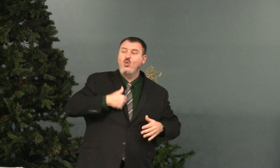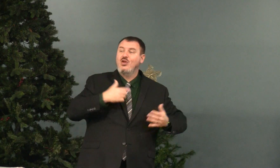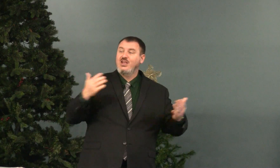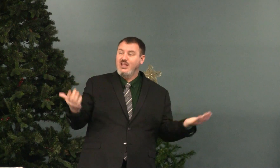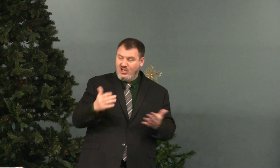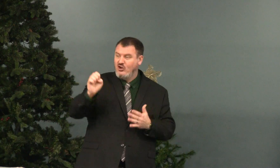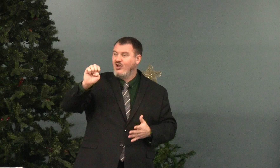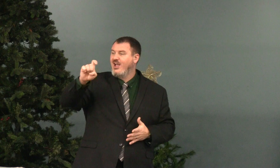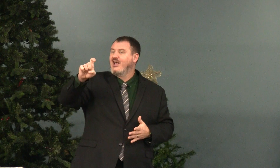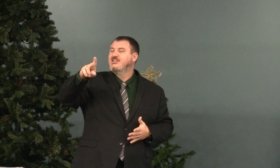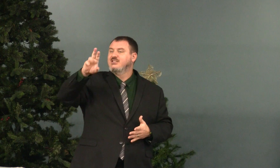Verse 8.